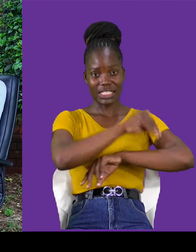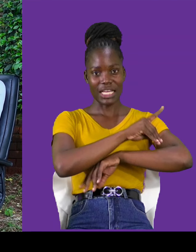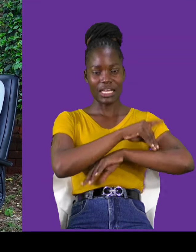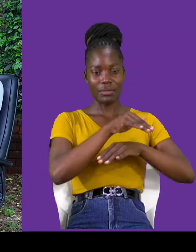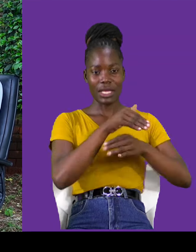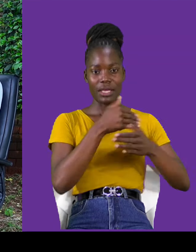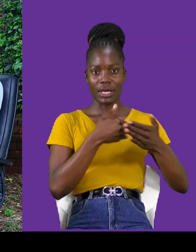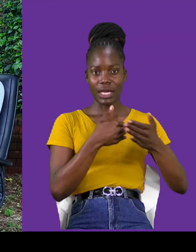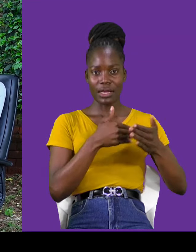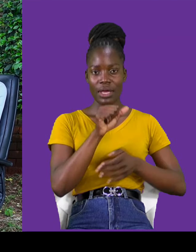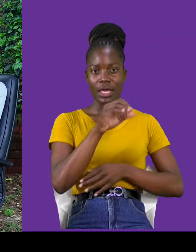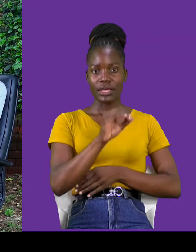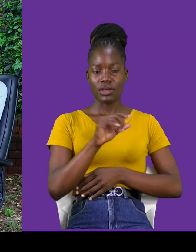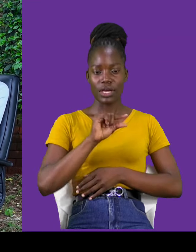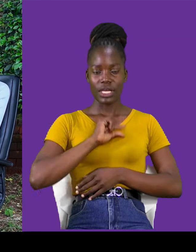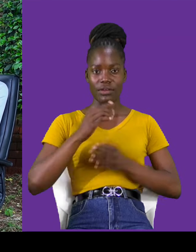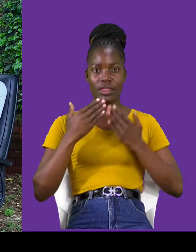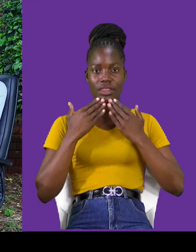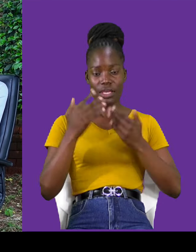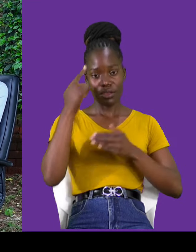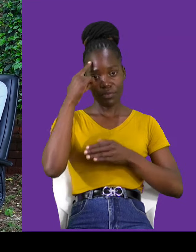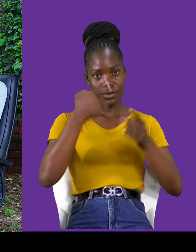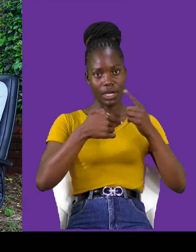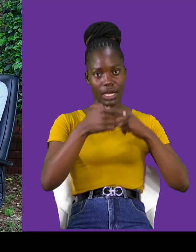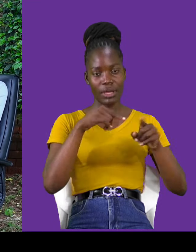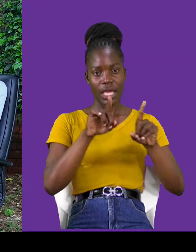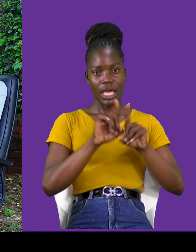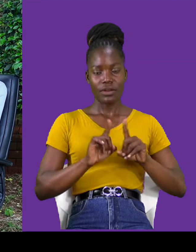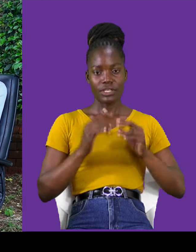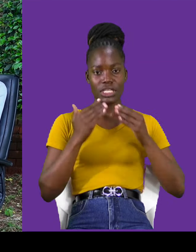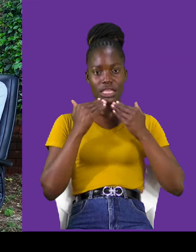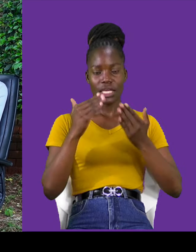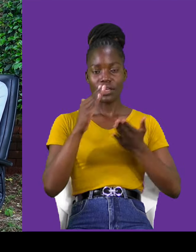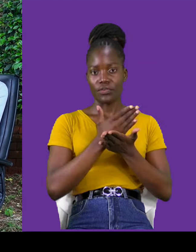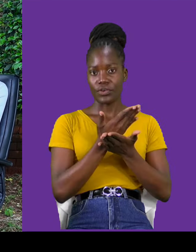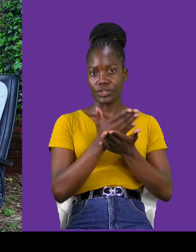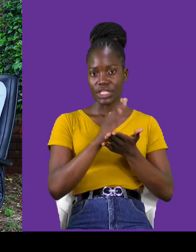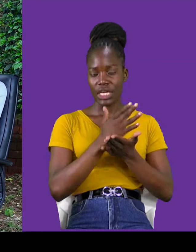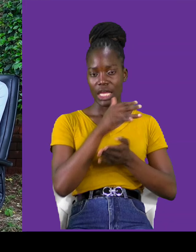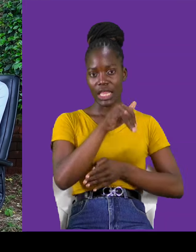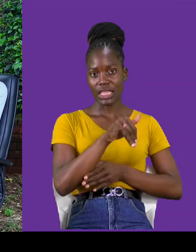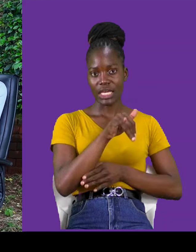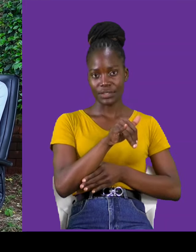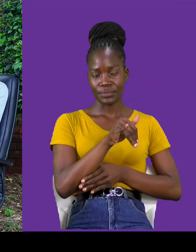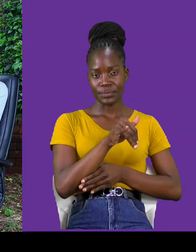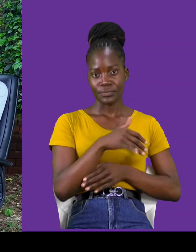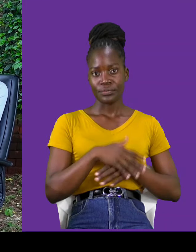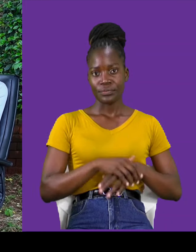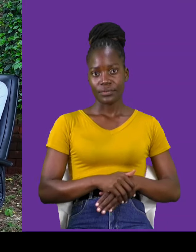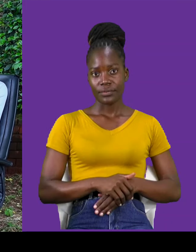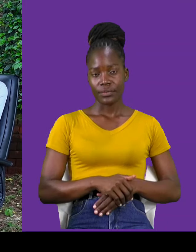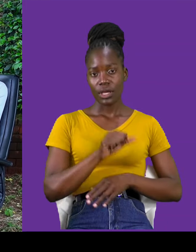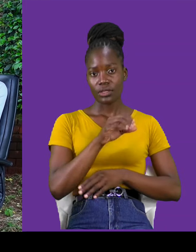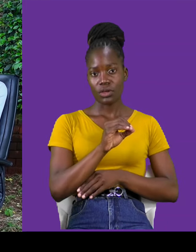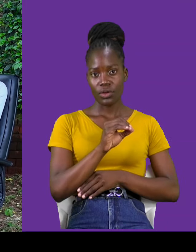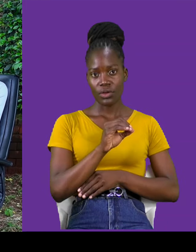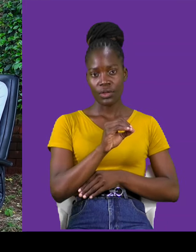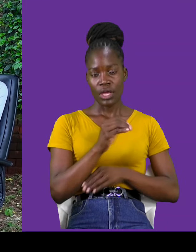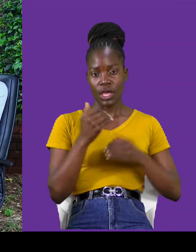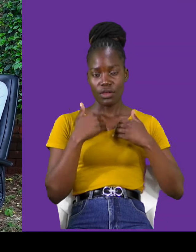so, Gideon, thank you for coming, and thank you for sharing, that interesting conversation with us, so, maybe you have something you can share